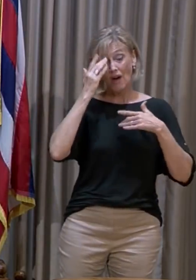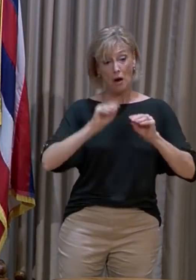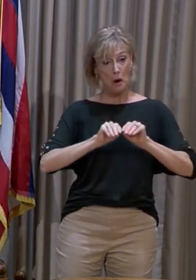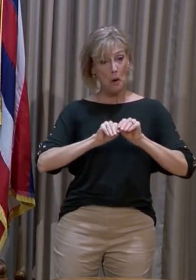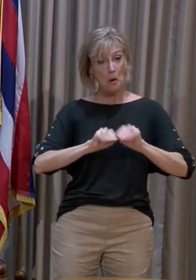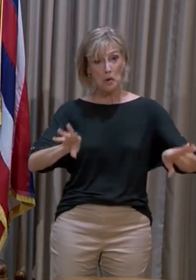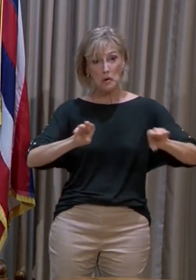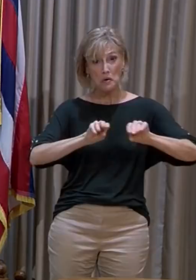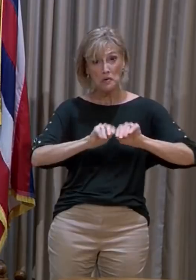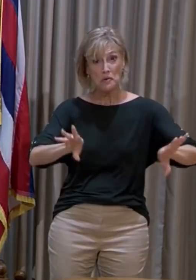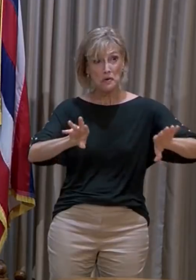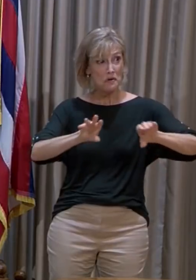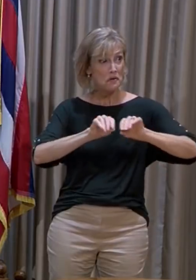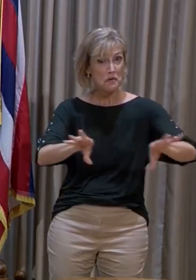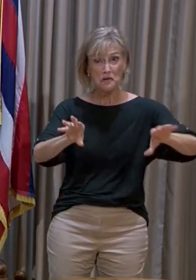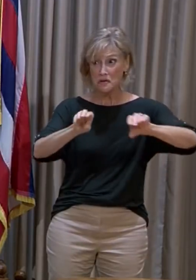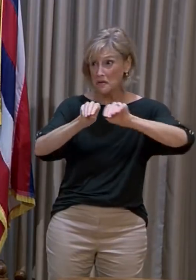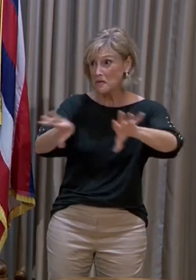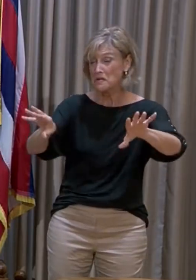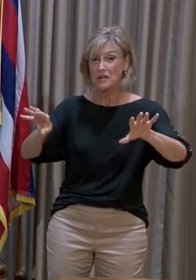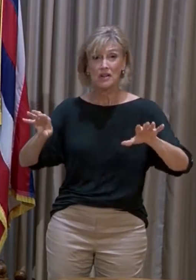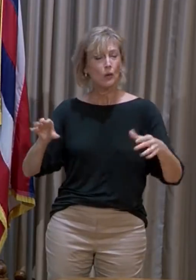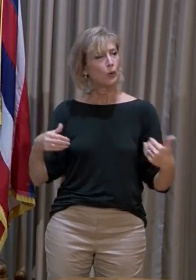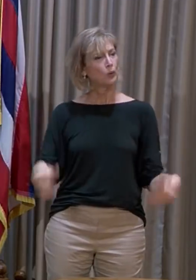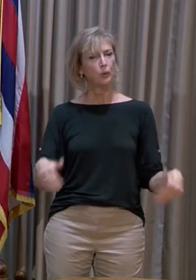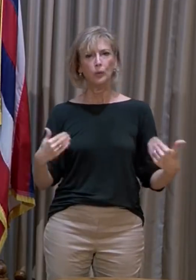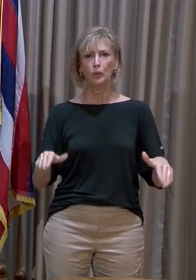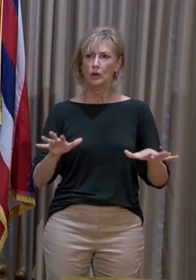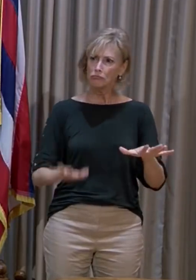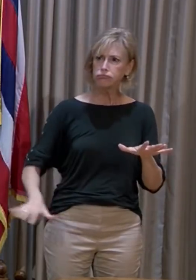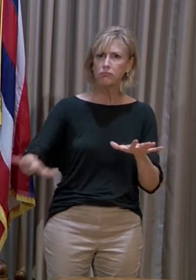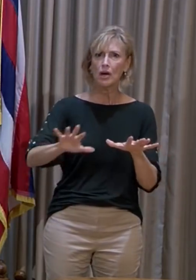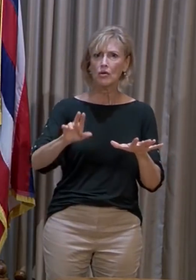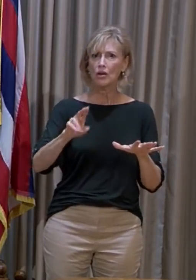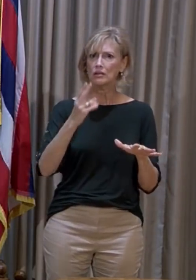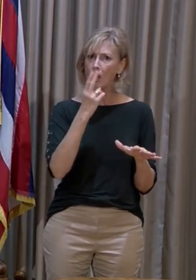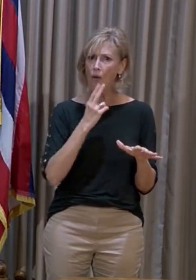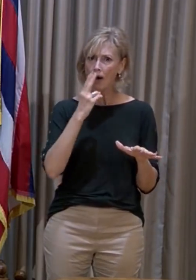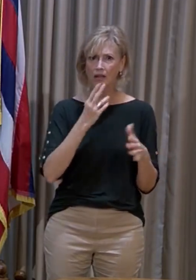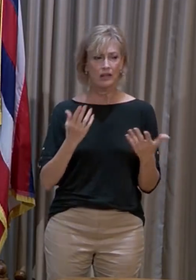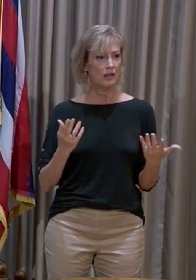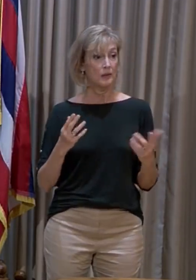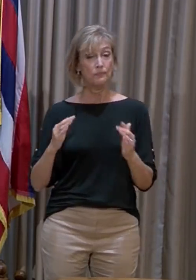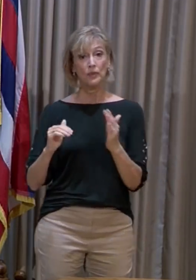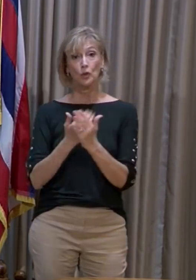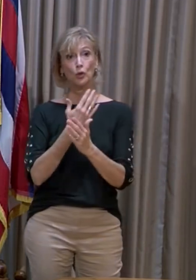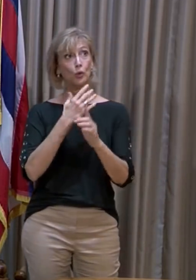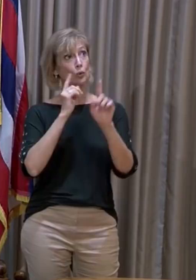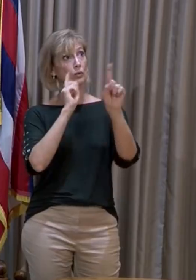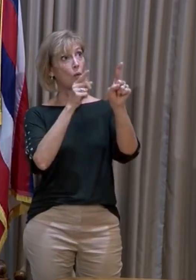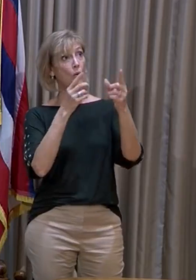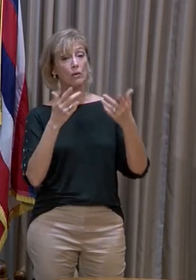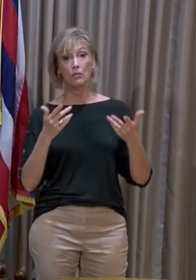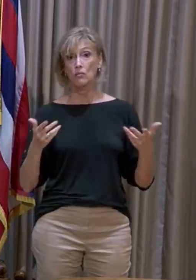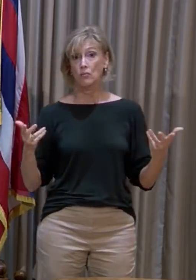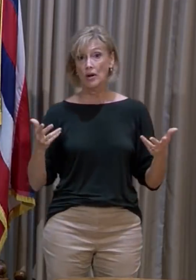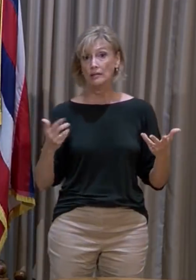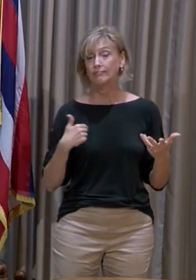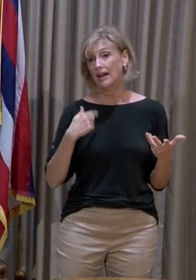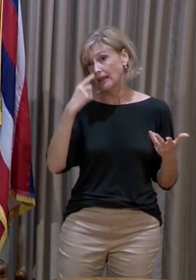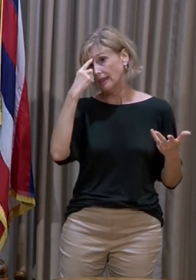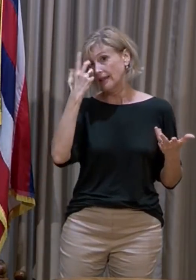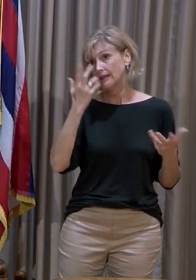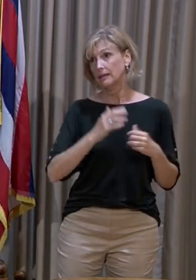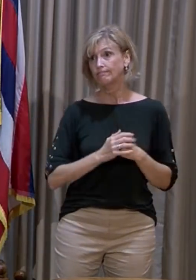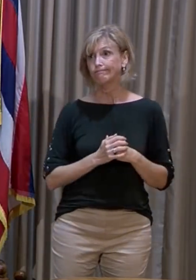all across the state. And so, you know, what that new target would be, I think,